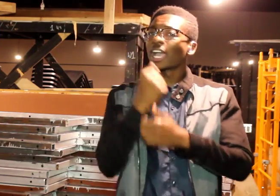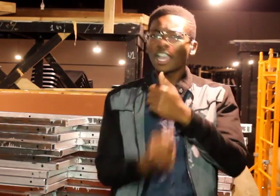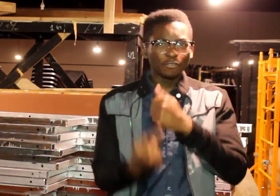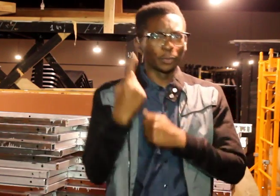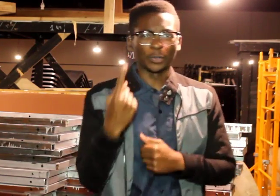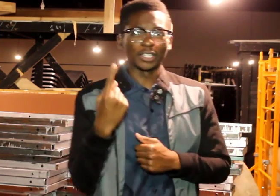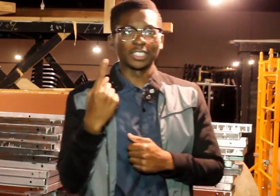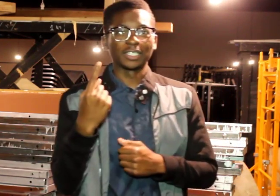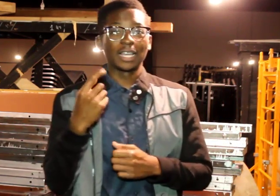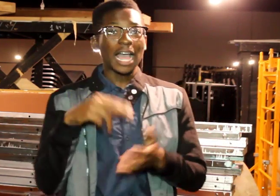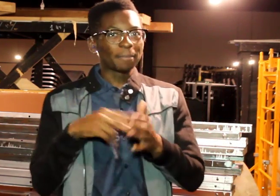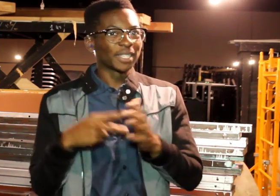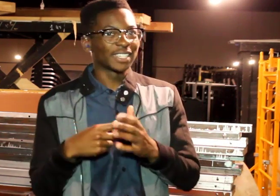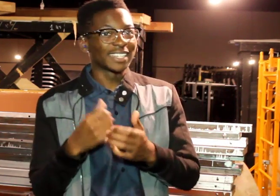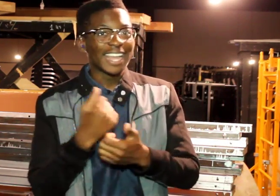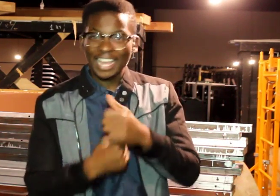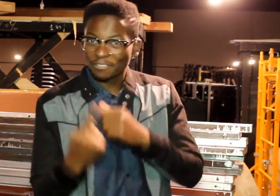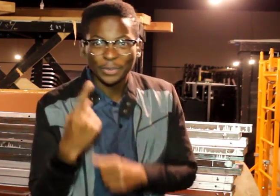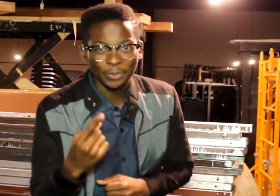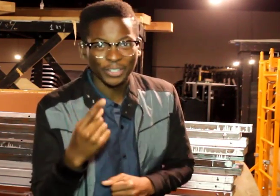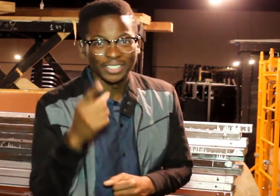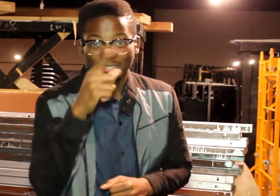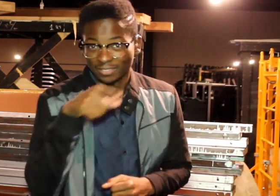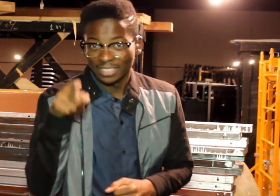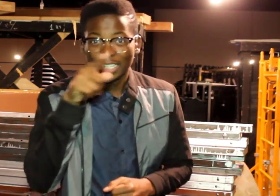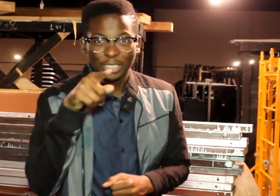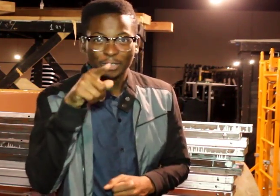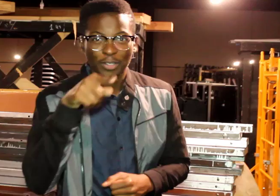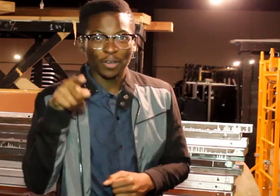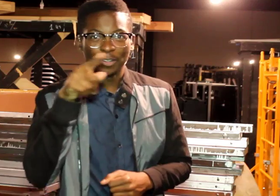everyone. I mean, everyone, including others.